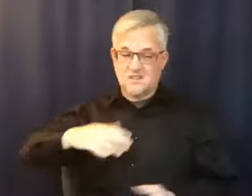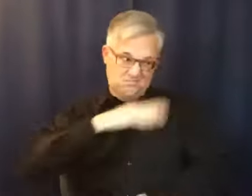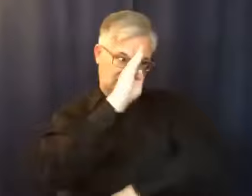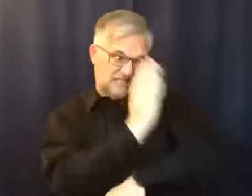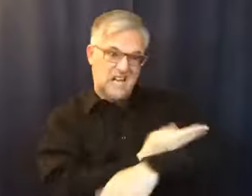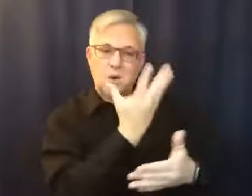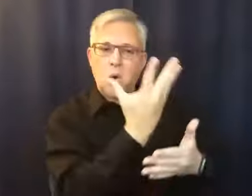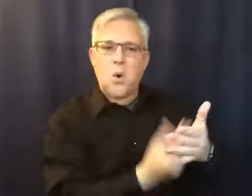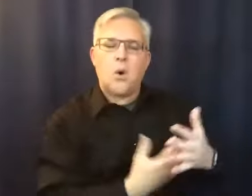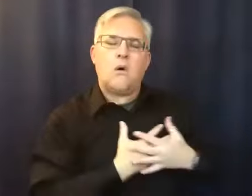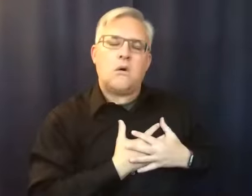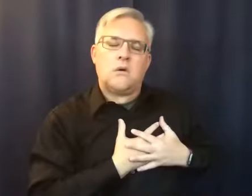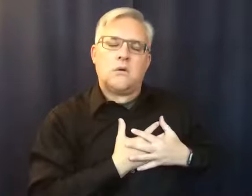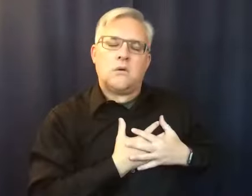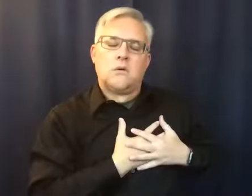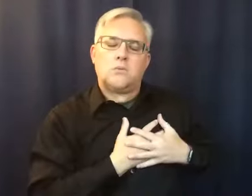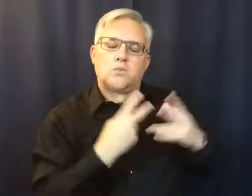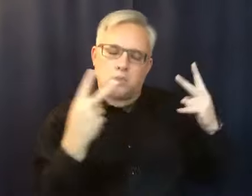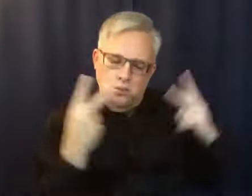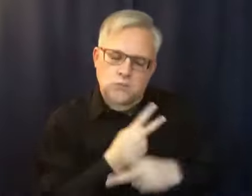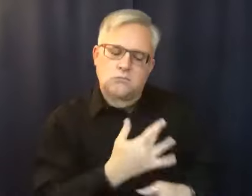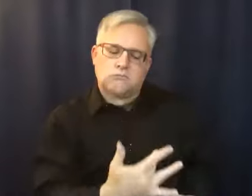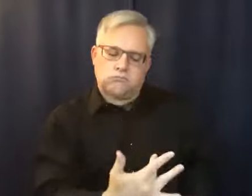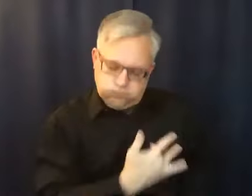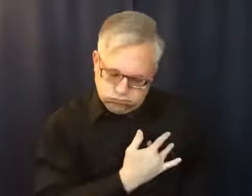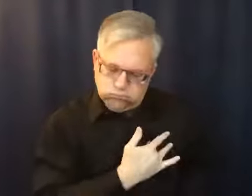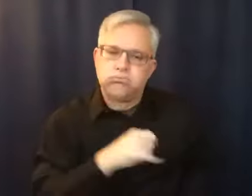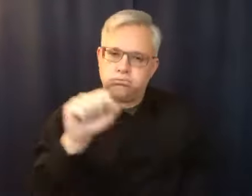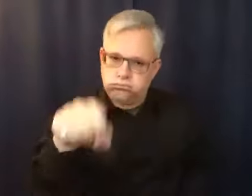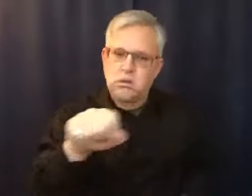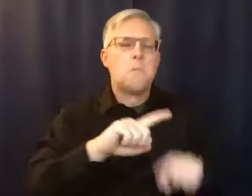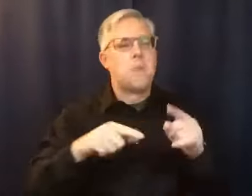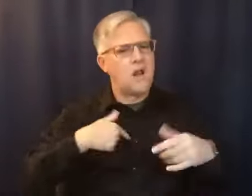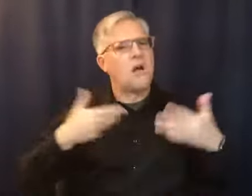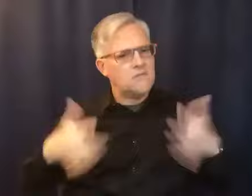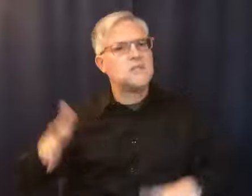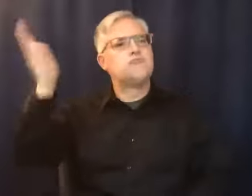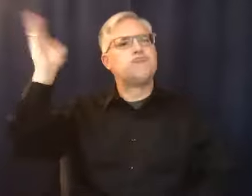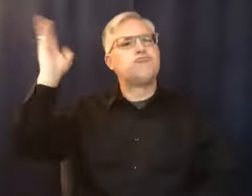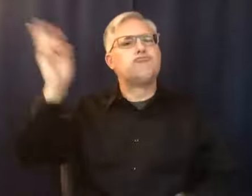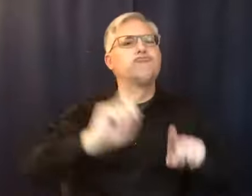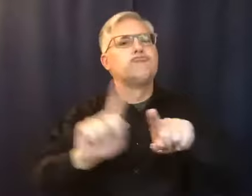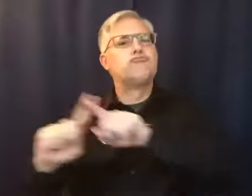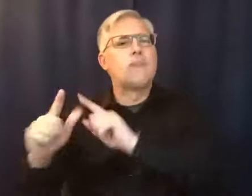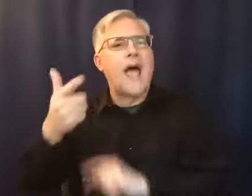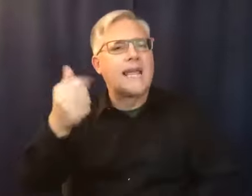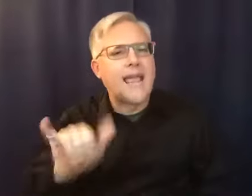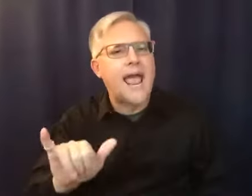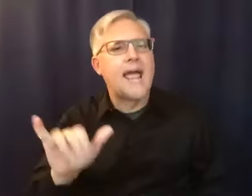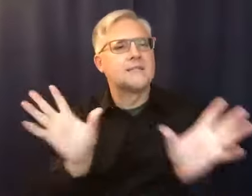But at the same time, I have spoken at conferences that were gay conferences and had young men come up to me and say,